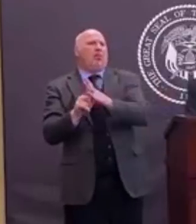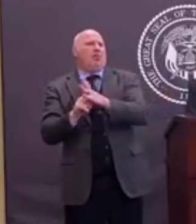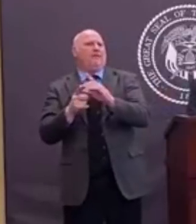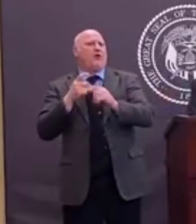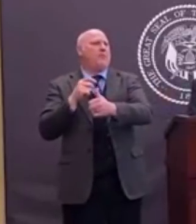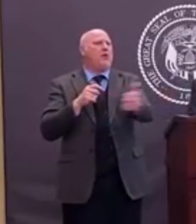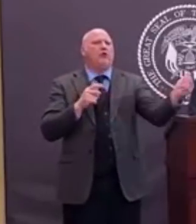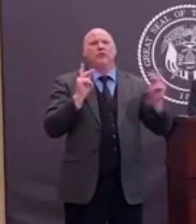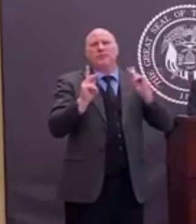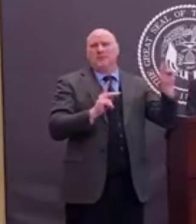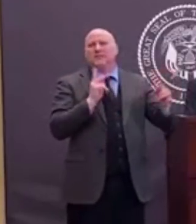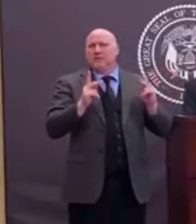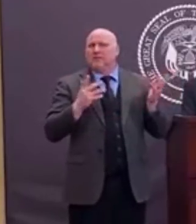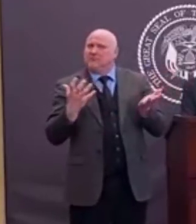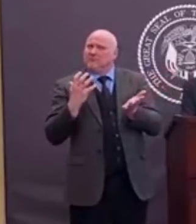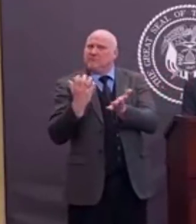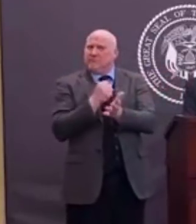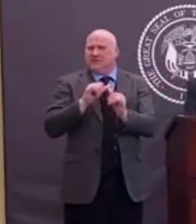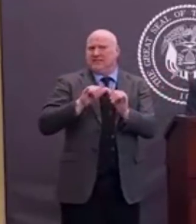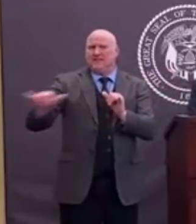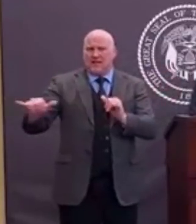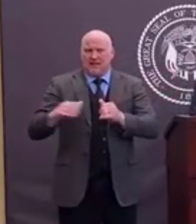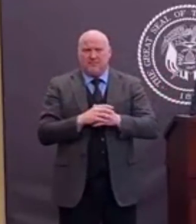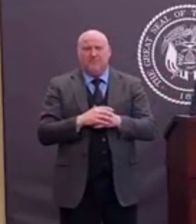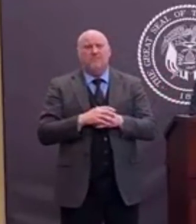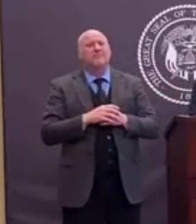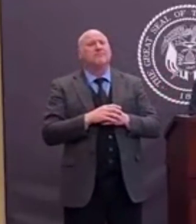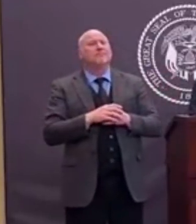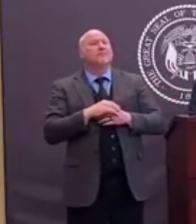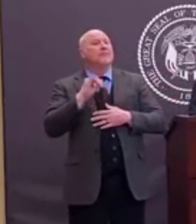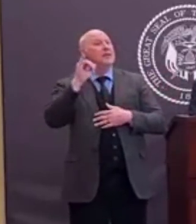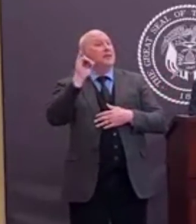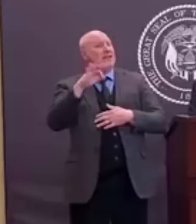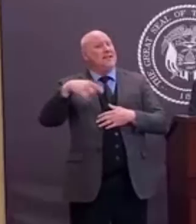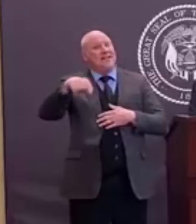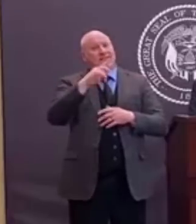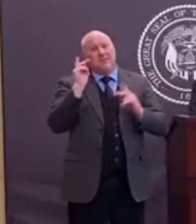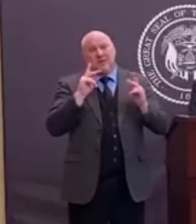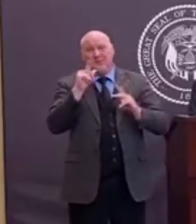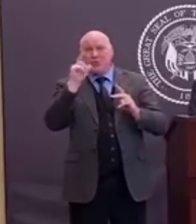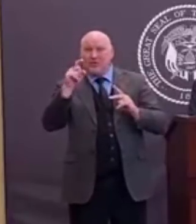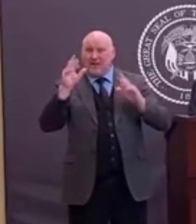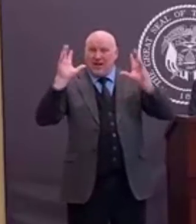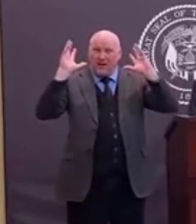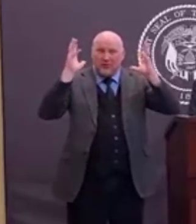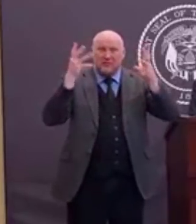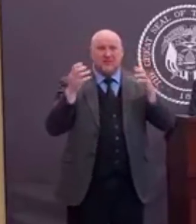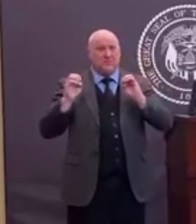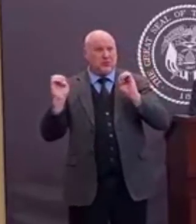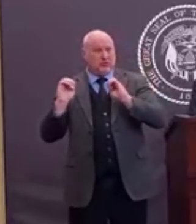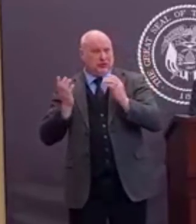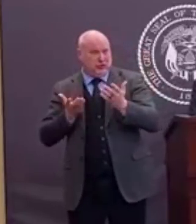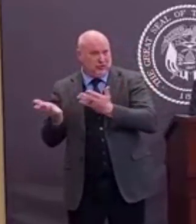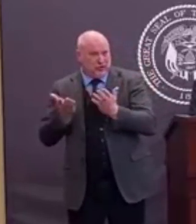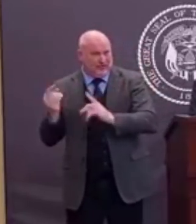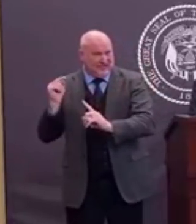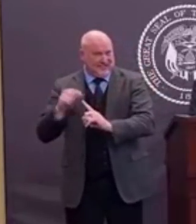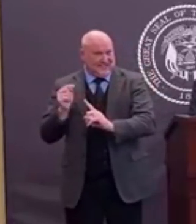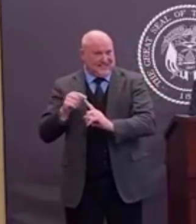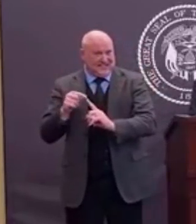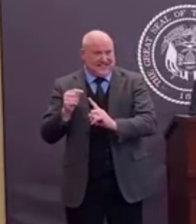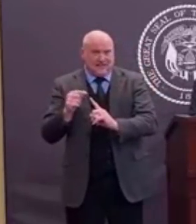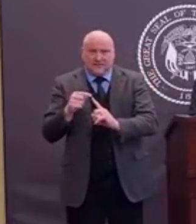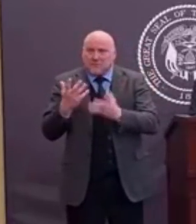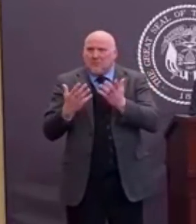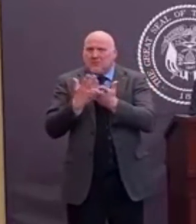need to seek emergency services. We understand that. Needs for health care, medications, donate blood, all kinds of issues